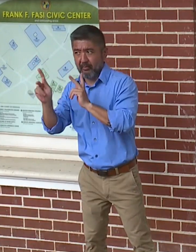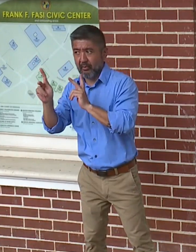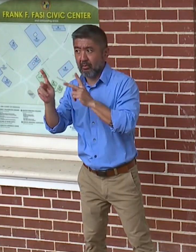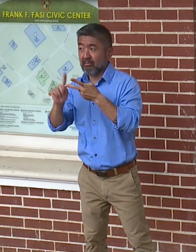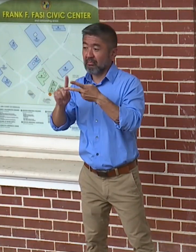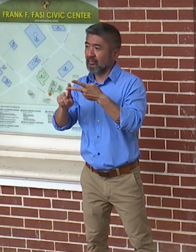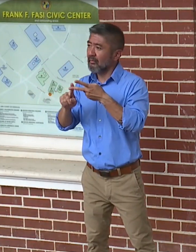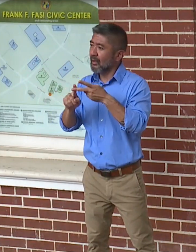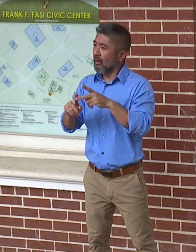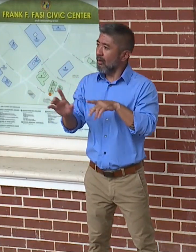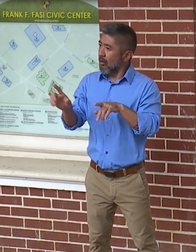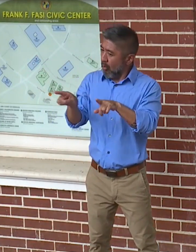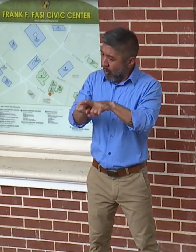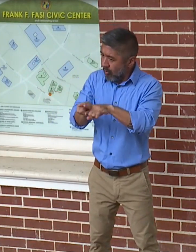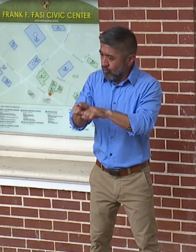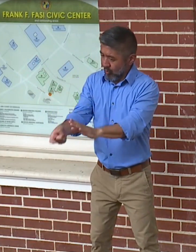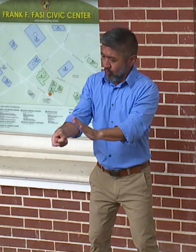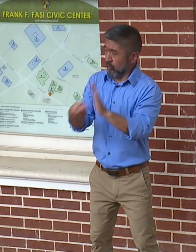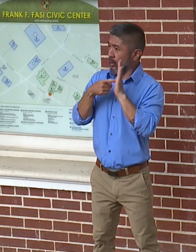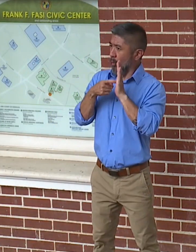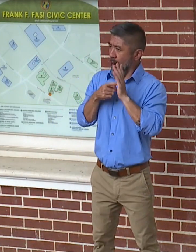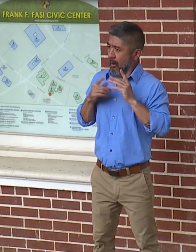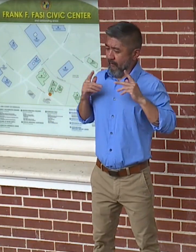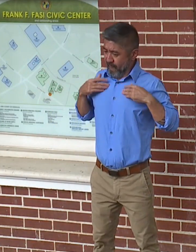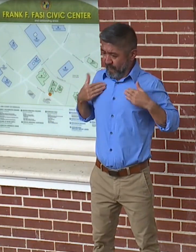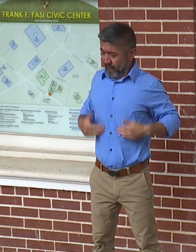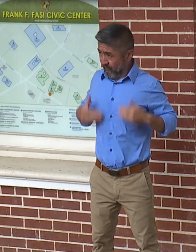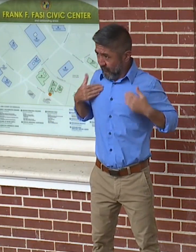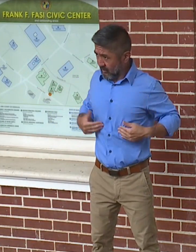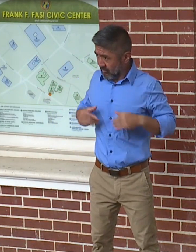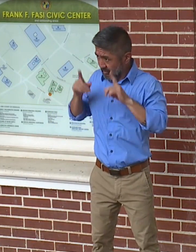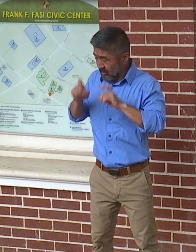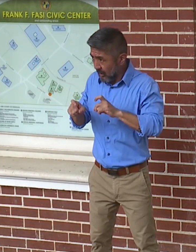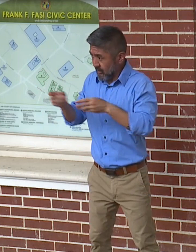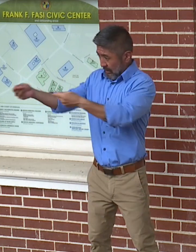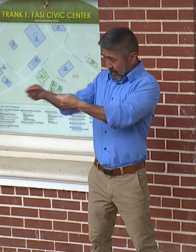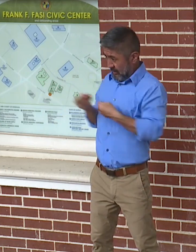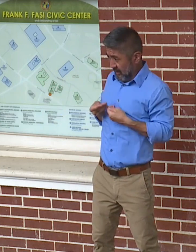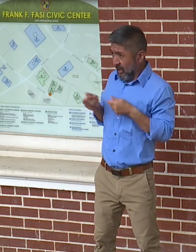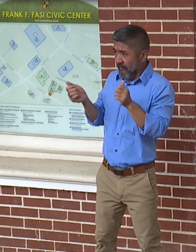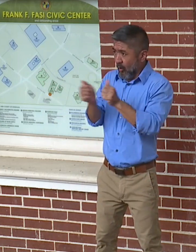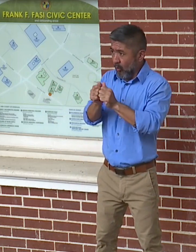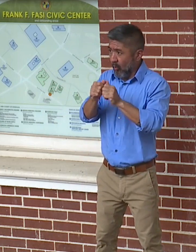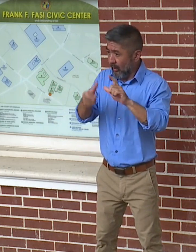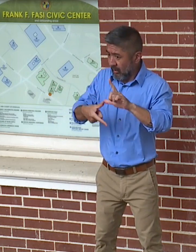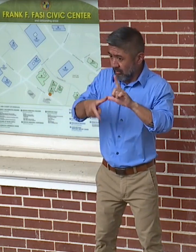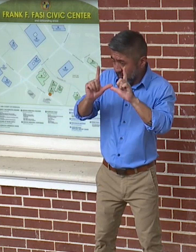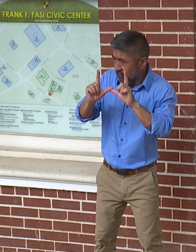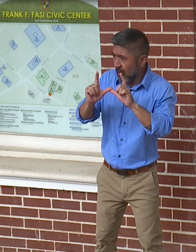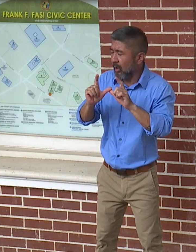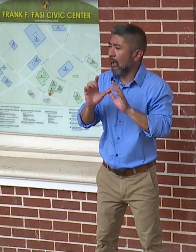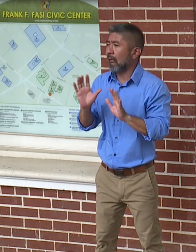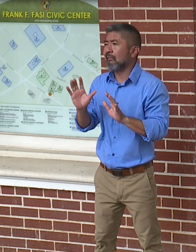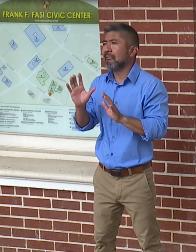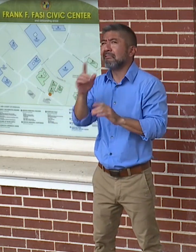a physical and submit that with a mail in renewal. But what we found with many of our people is that doctors aren't accepting